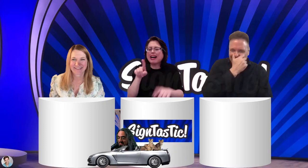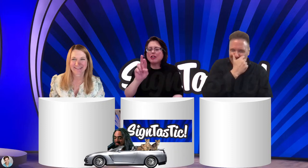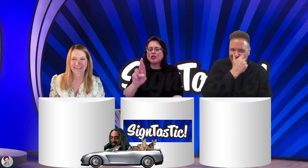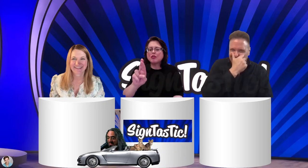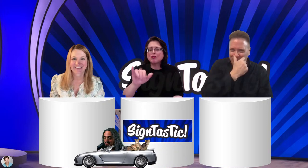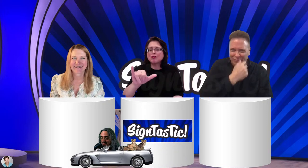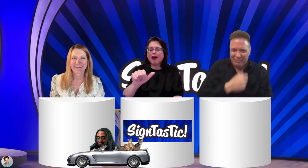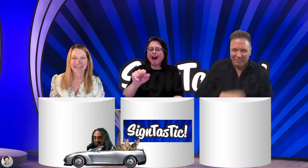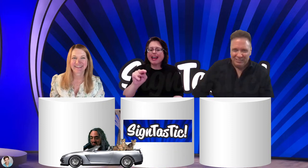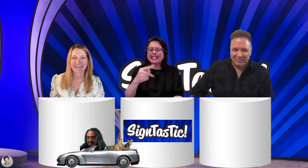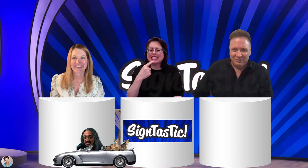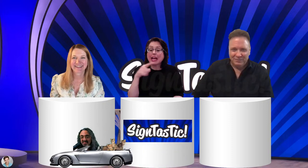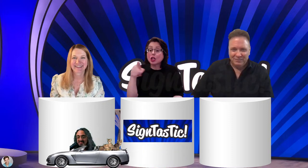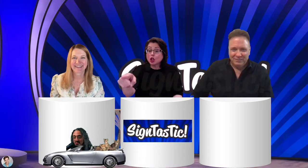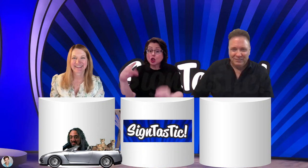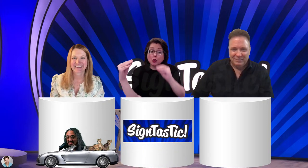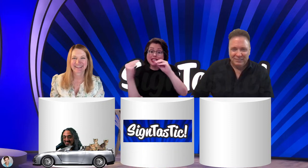ASL students and he's the best.